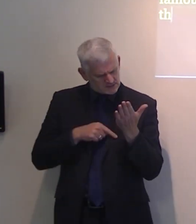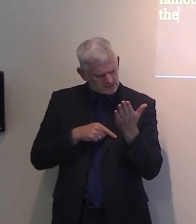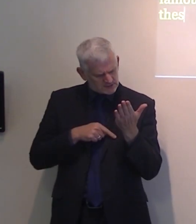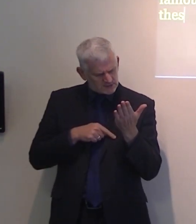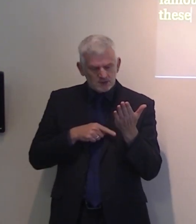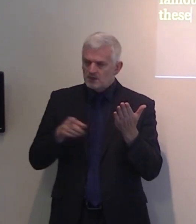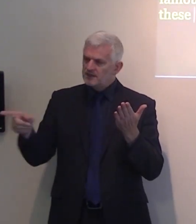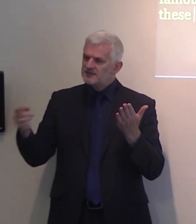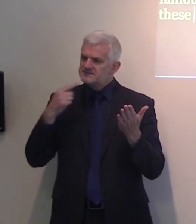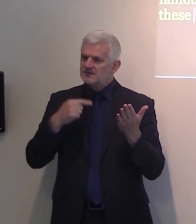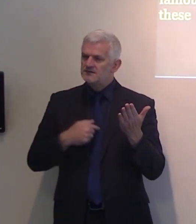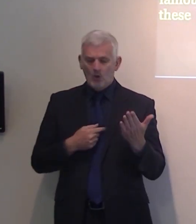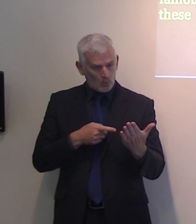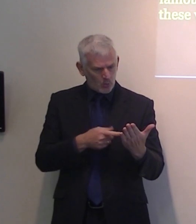There is enough food for the good world.